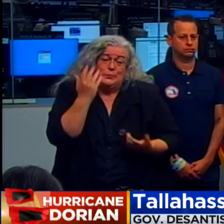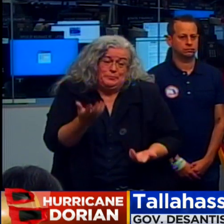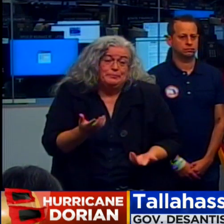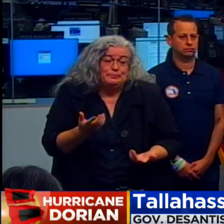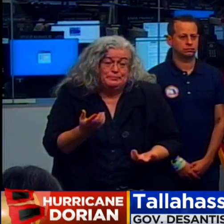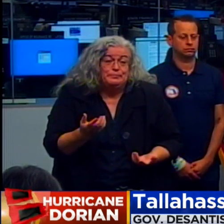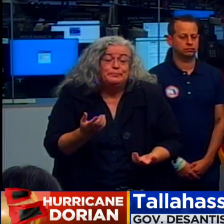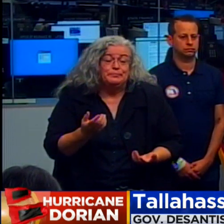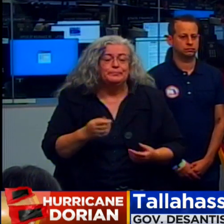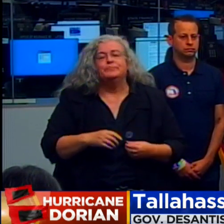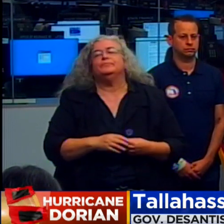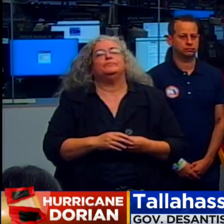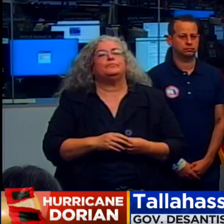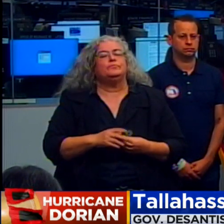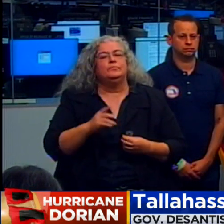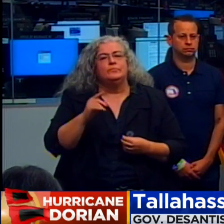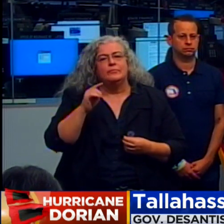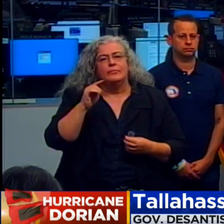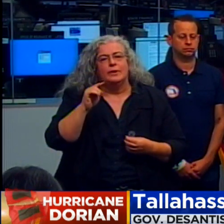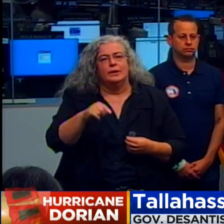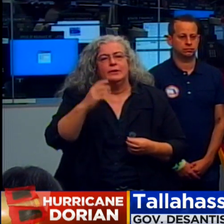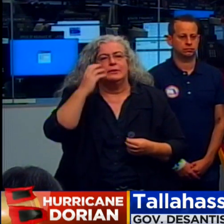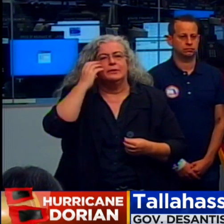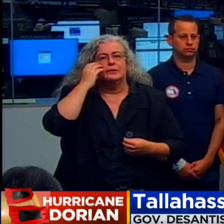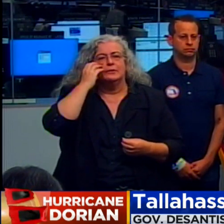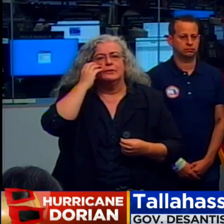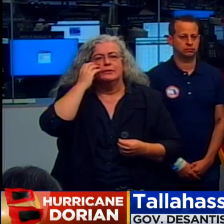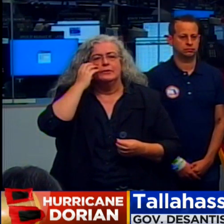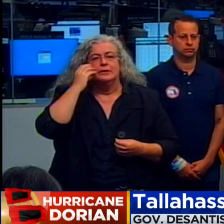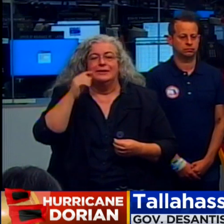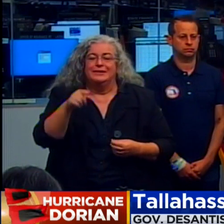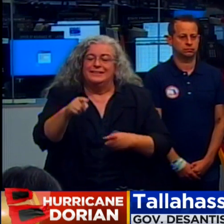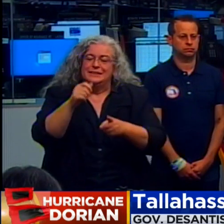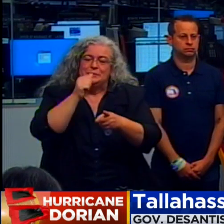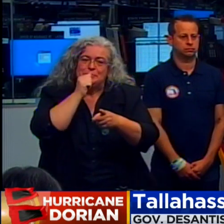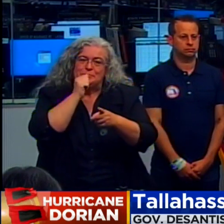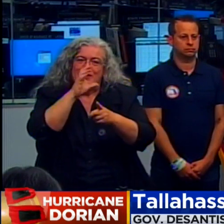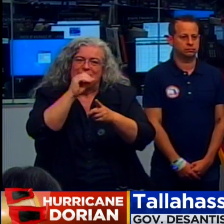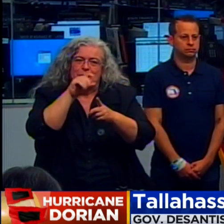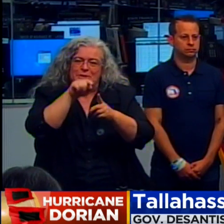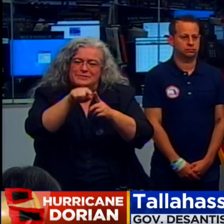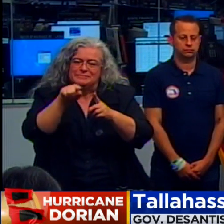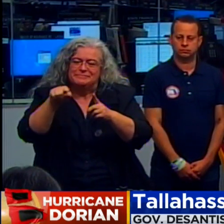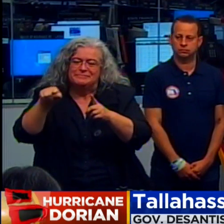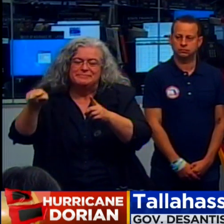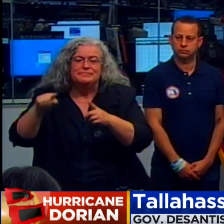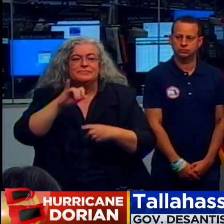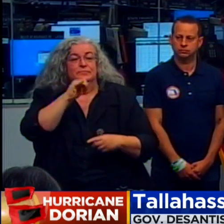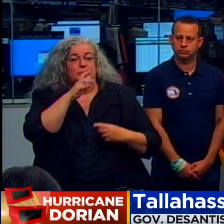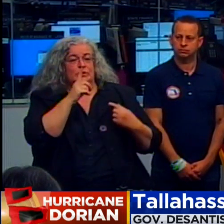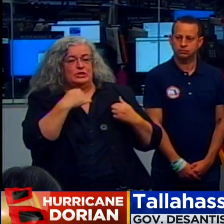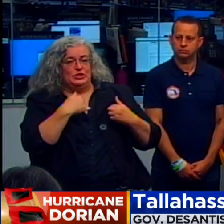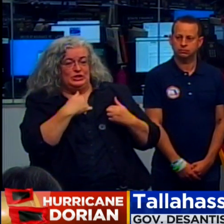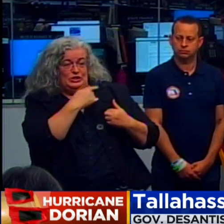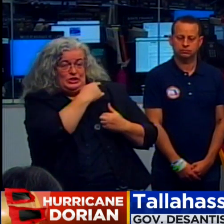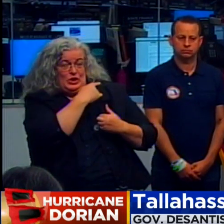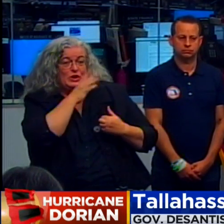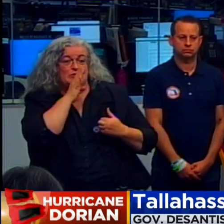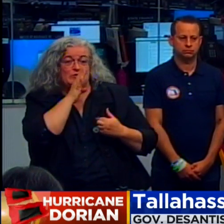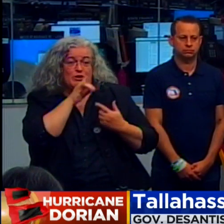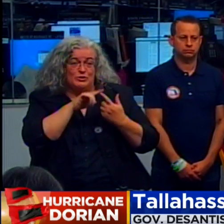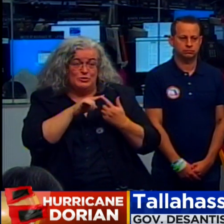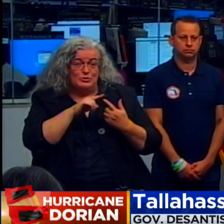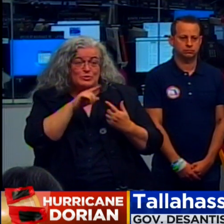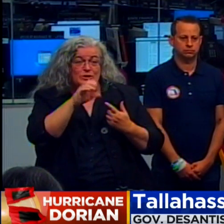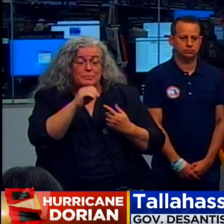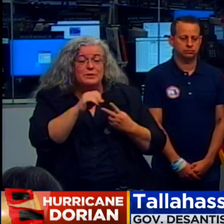that's really, at the end of the day, you know, these are private companies. What we've done, Jared's talked to him, I've talked to him and said, look, the